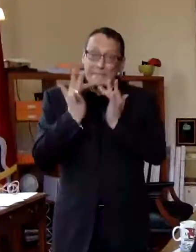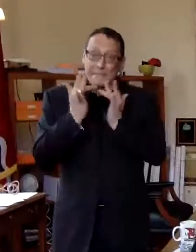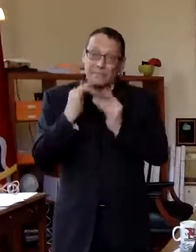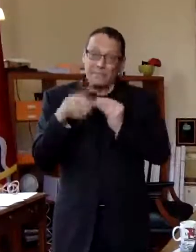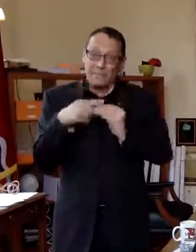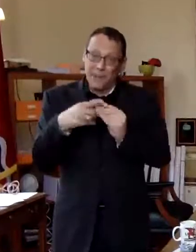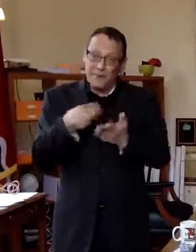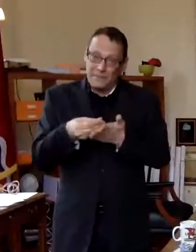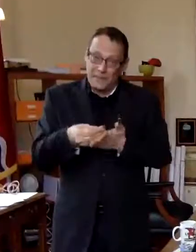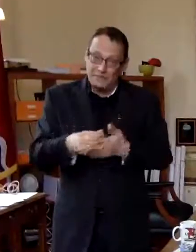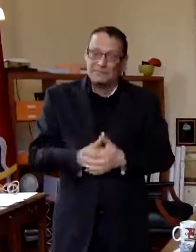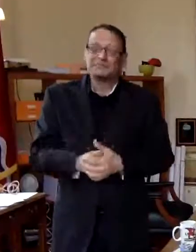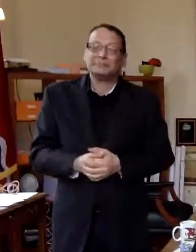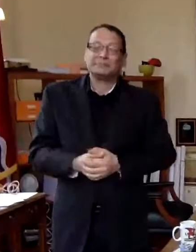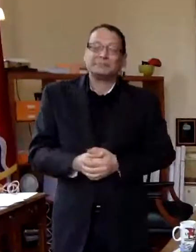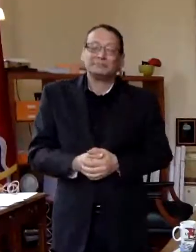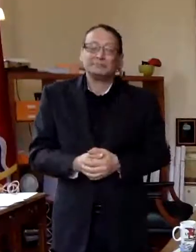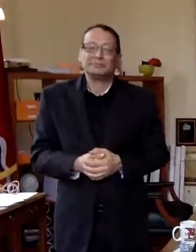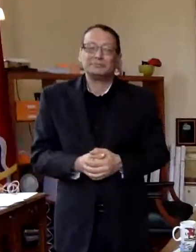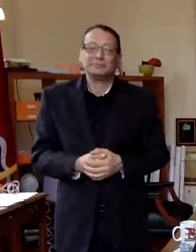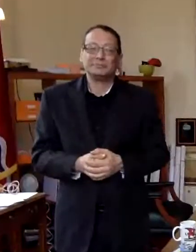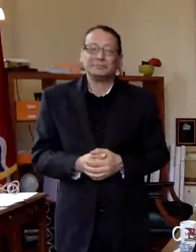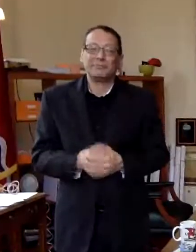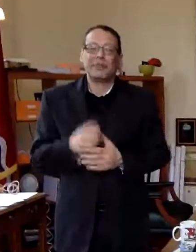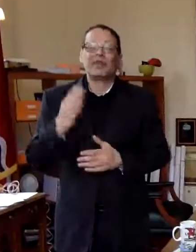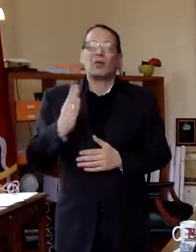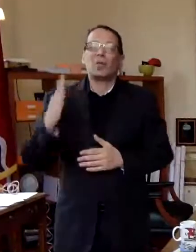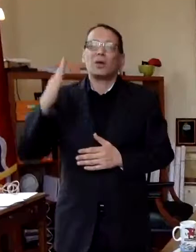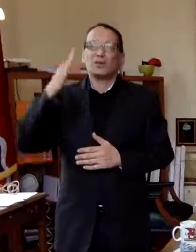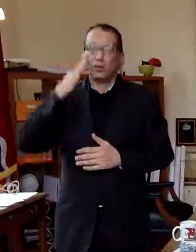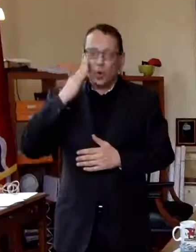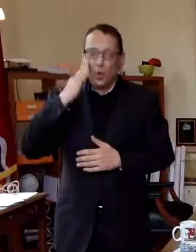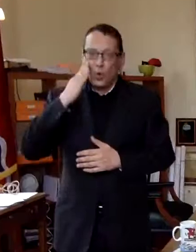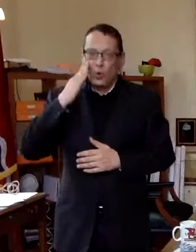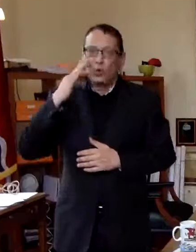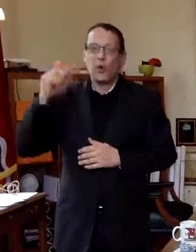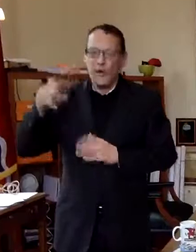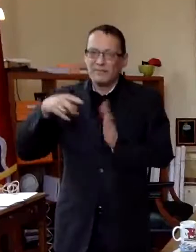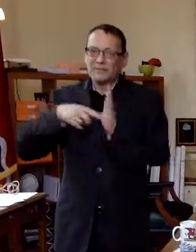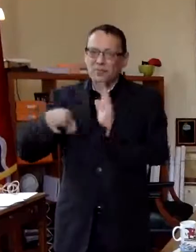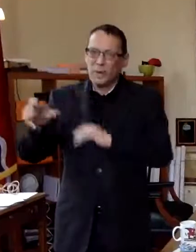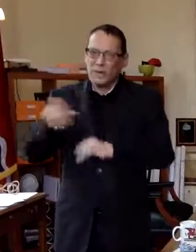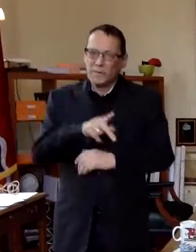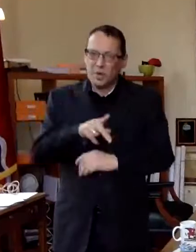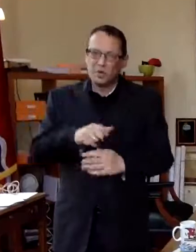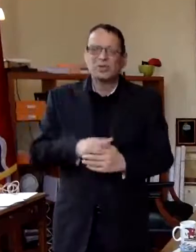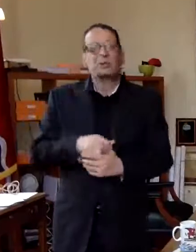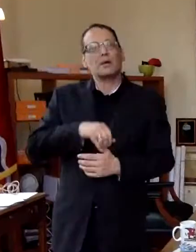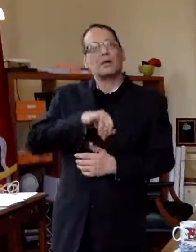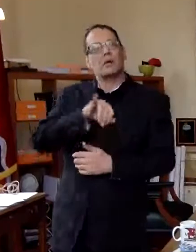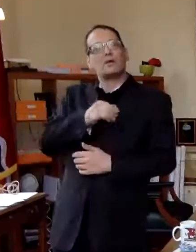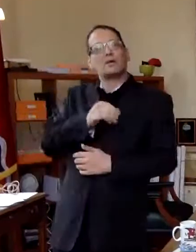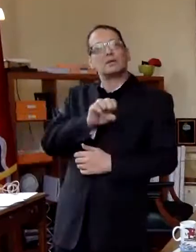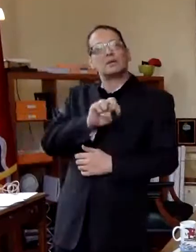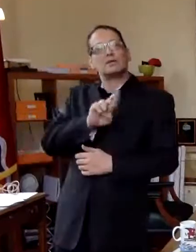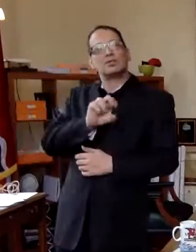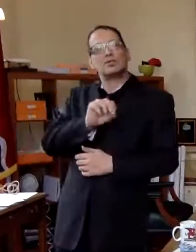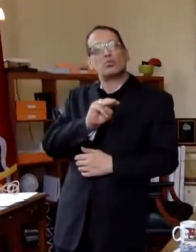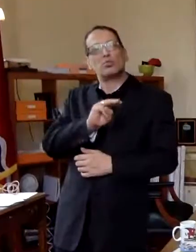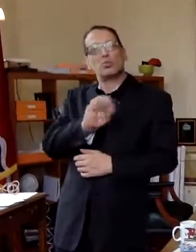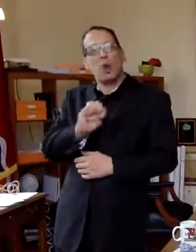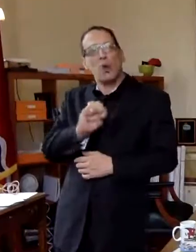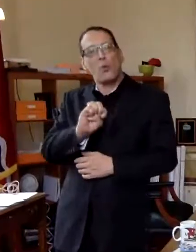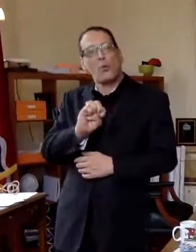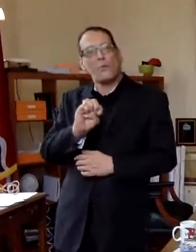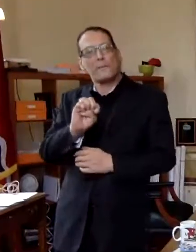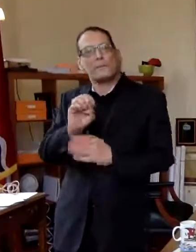but um we we know that we have to be reimbursed for a lot of this uh jerome is watching mayor and he's